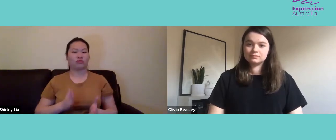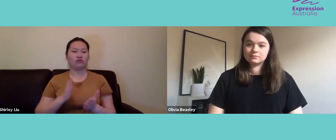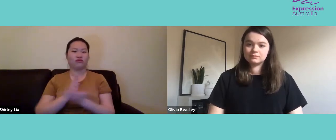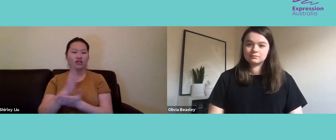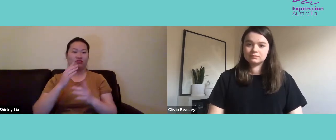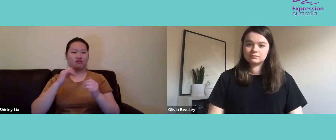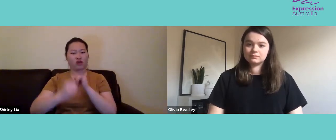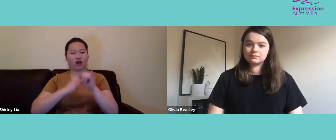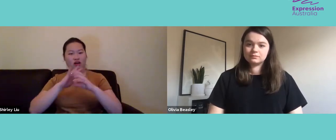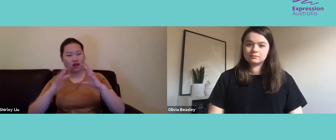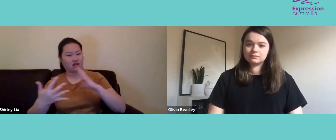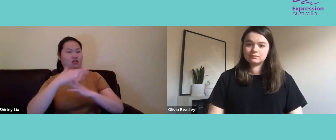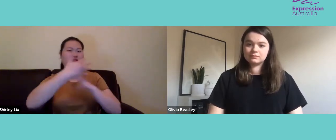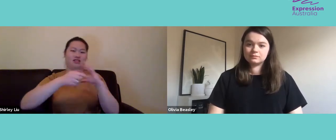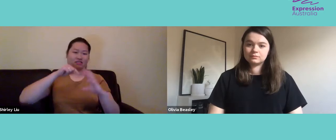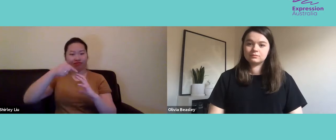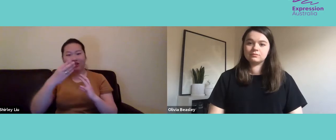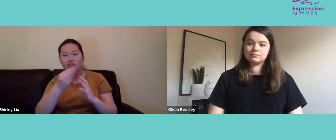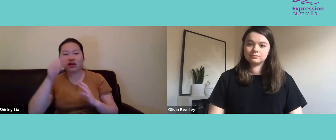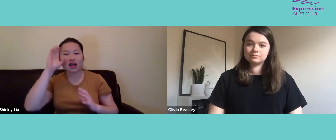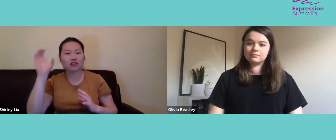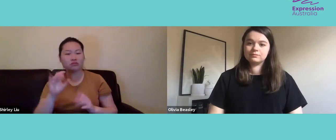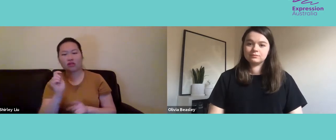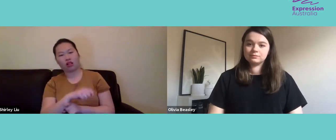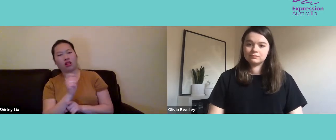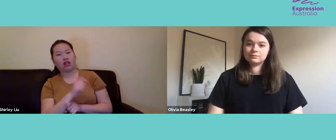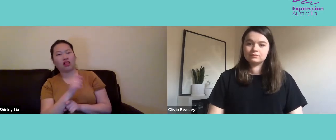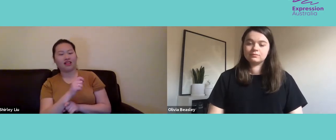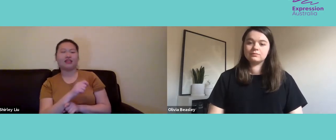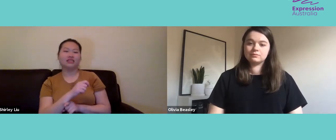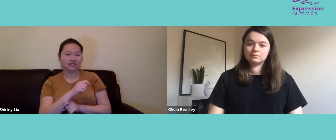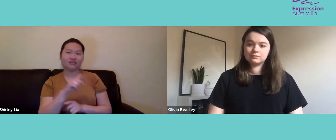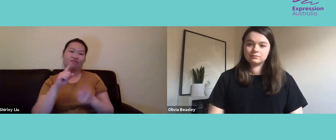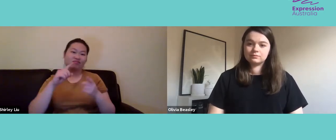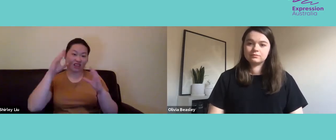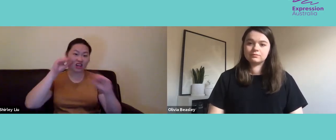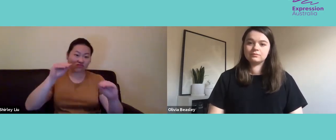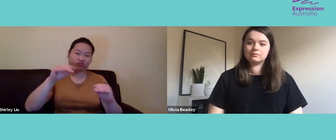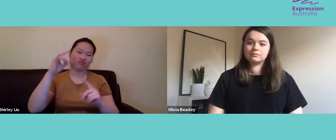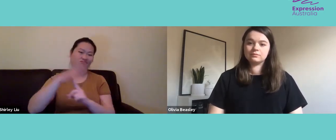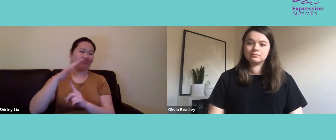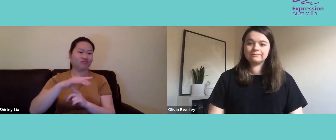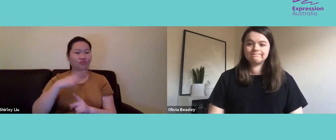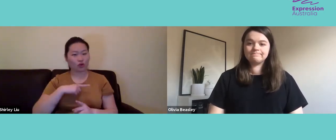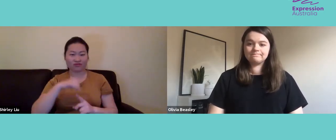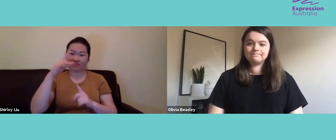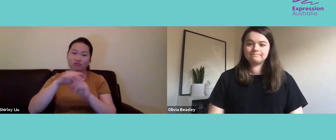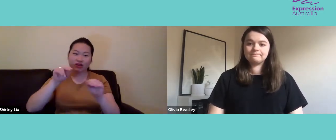been occurring in terms of some countries have not been acknowledging the Convention of the Rights of People with Disabilities